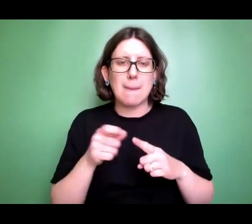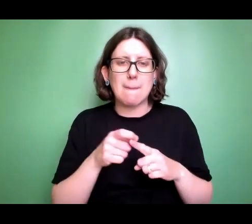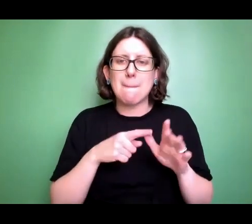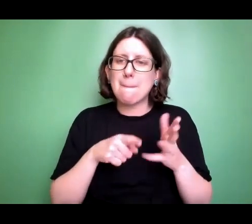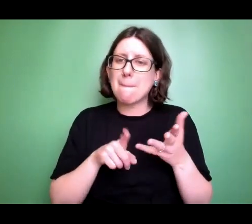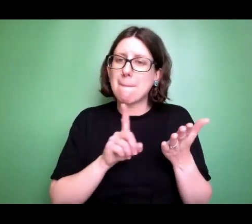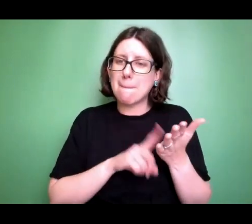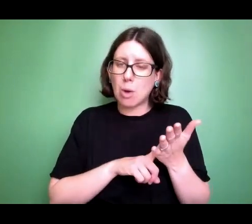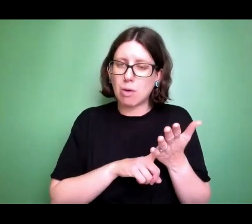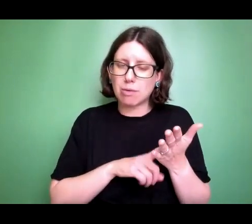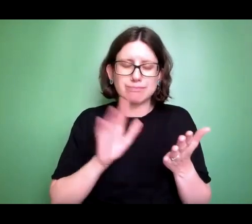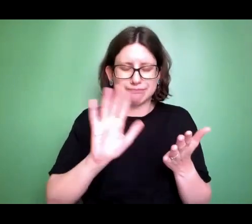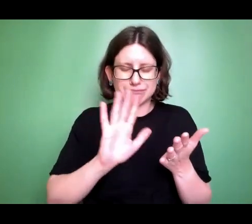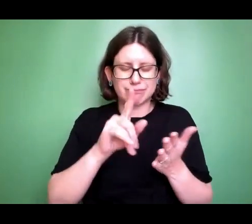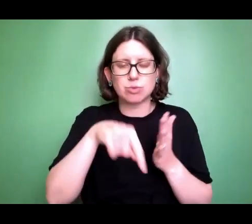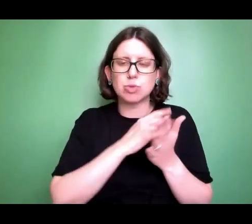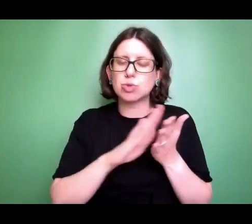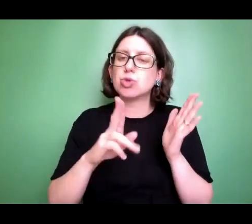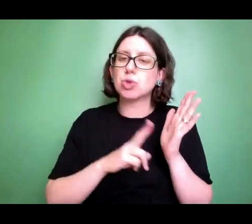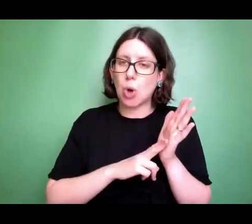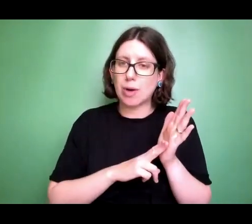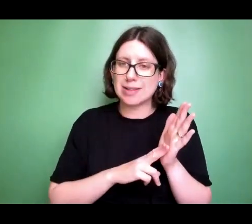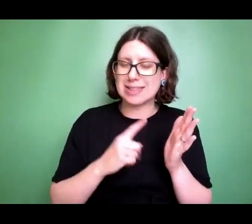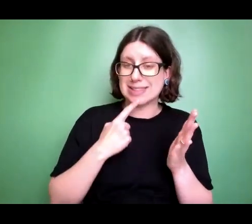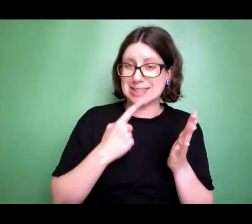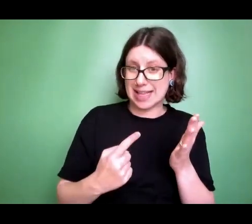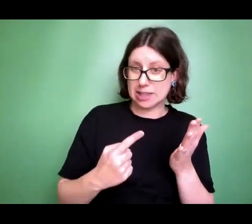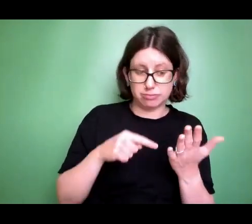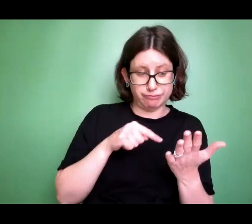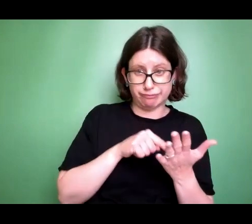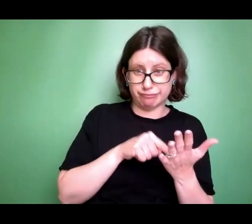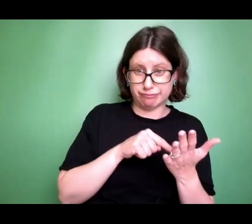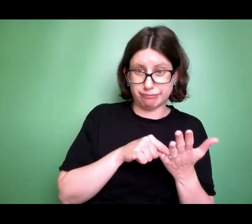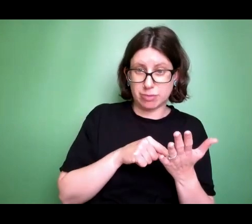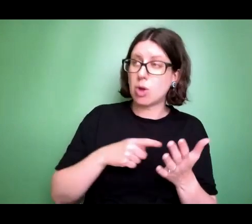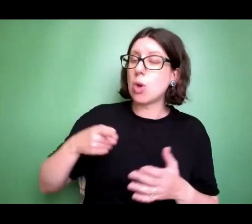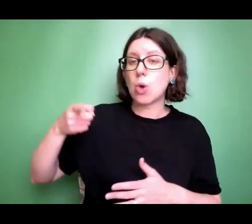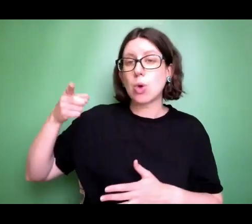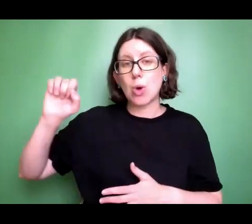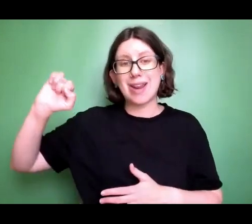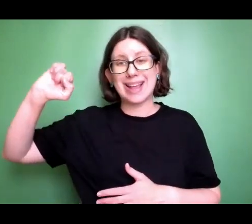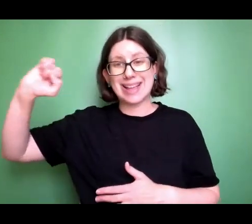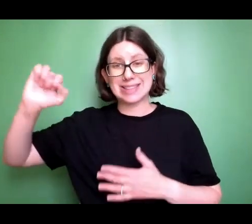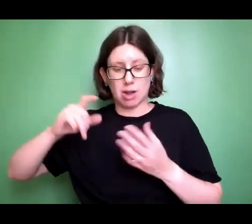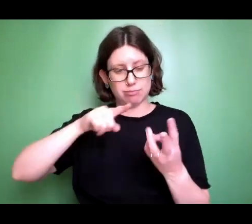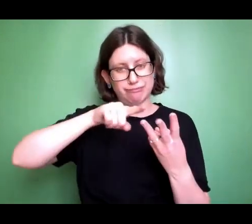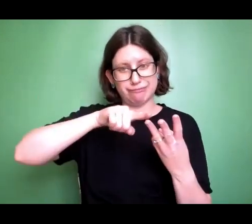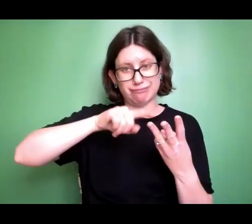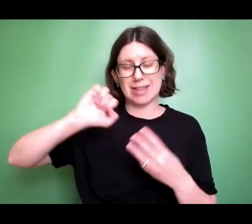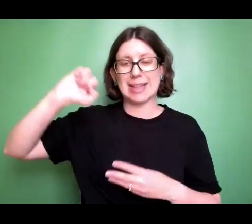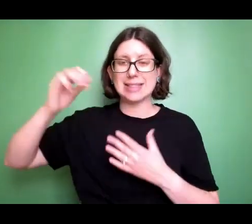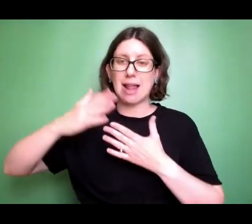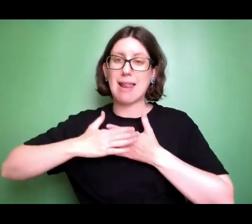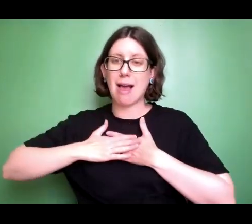the apostle John ends by saying God's kind of love promises. In verses 15 to 18, he writes, if